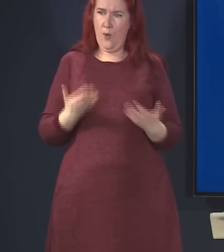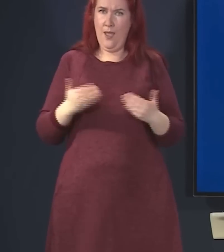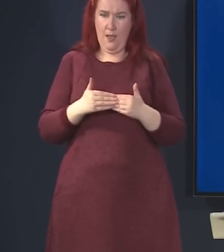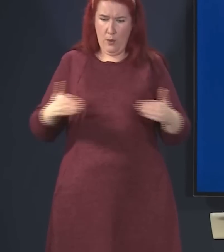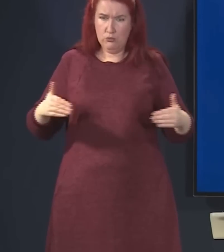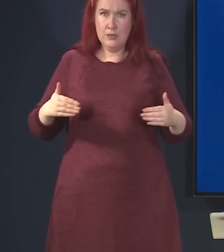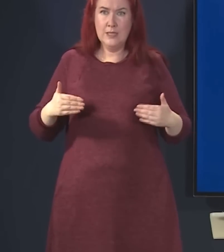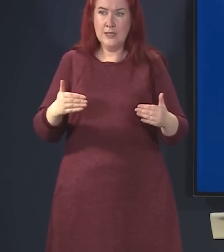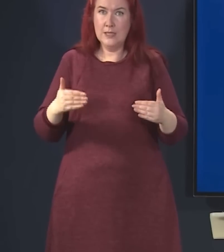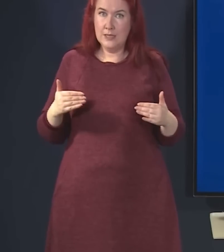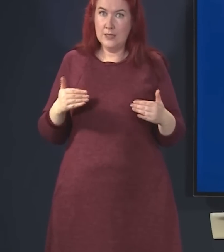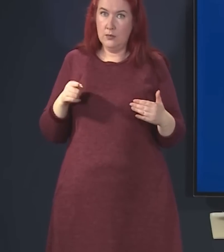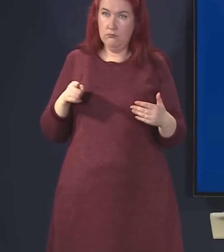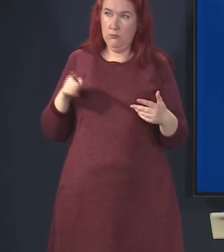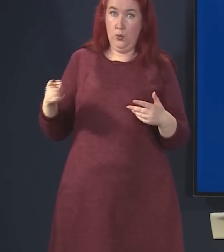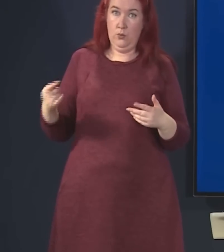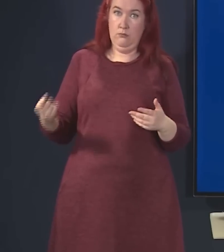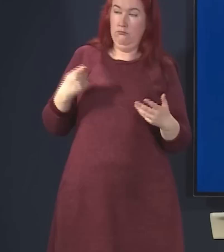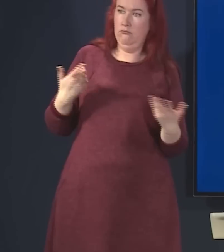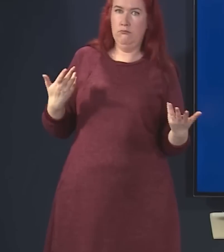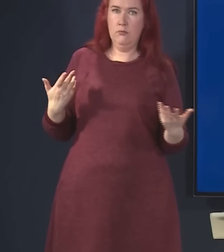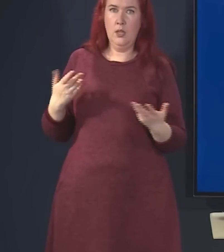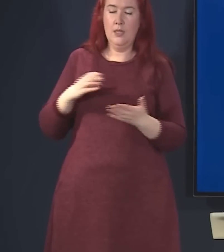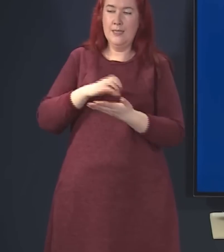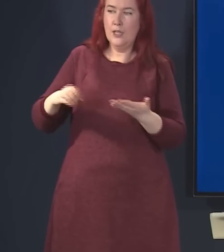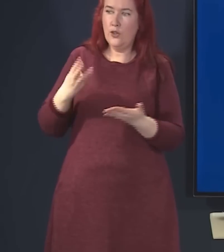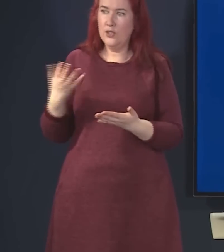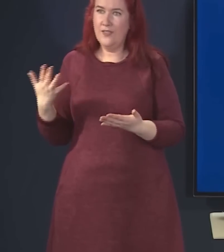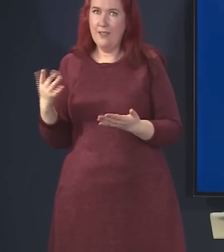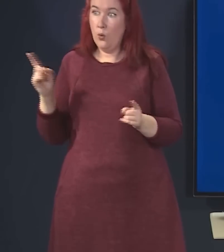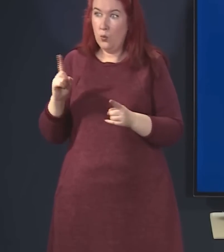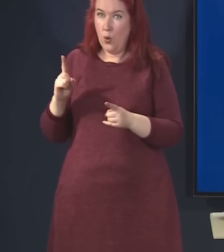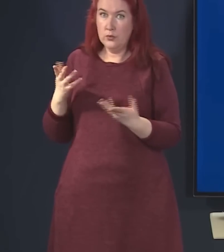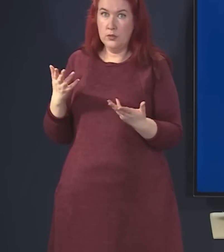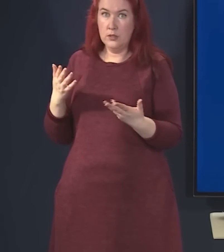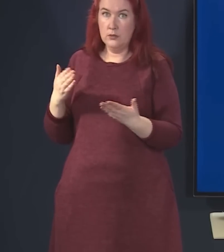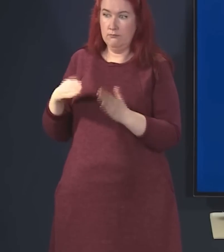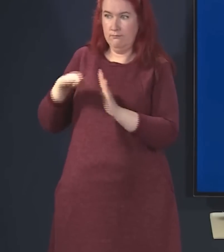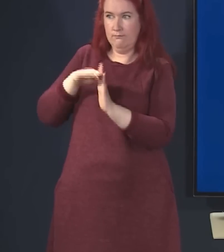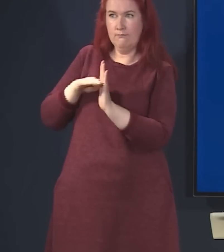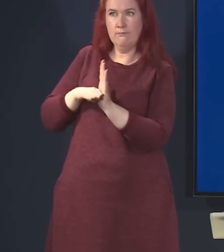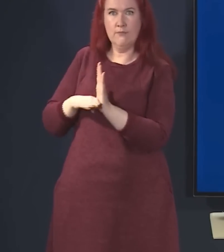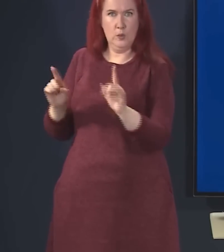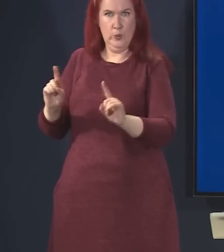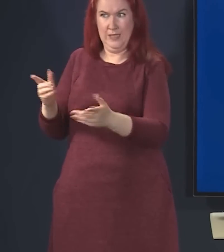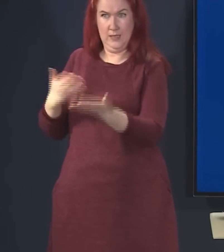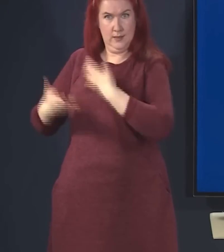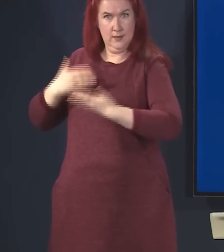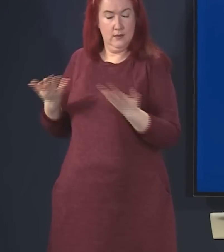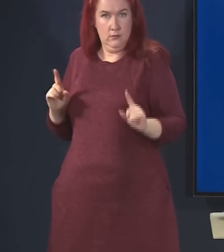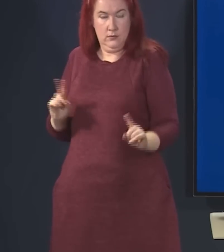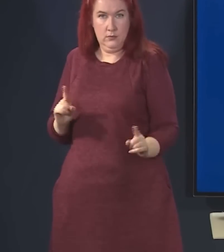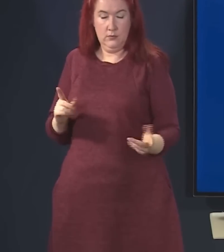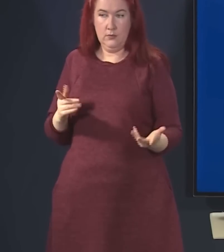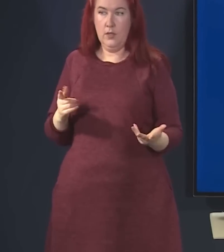what section, what the limitations or are there none of section 35 are. And, you know, in terms